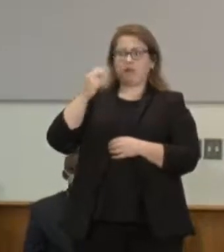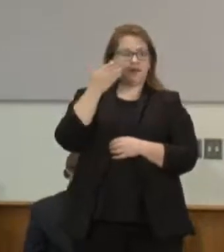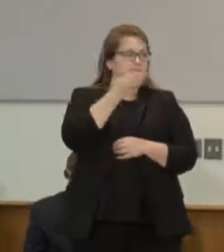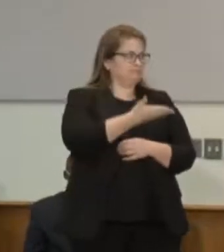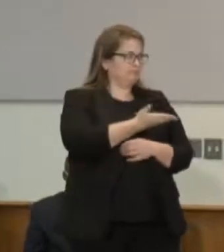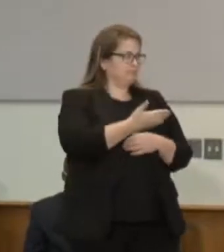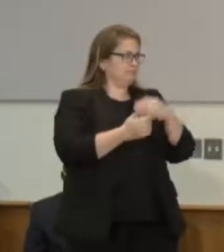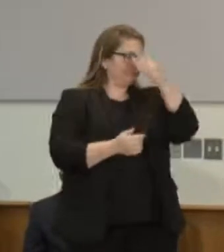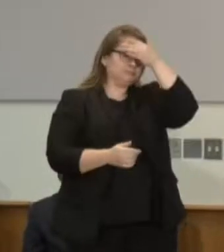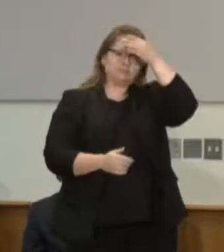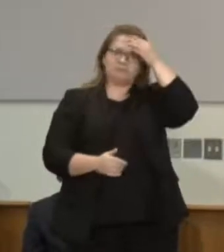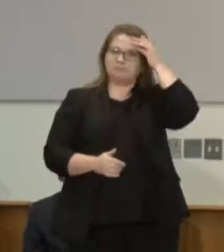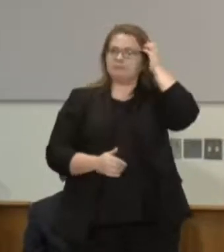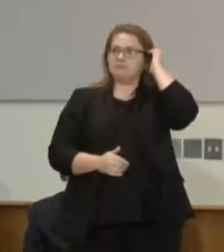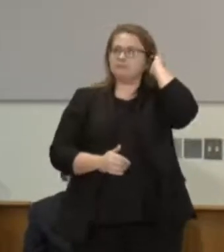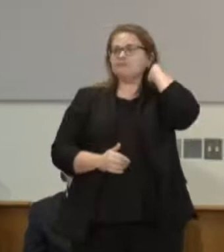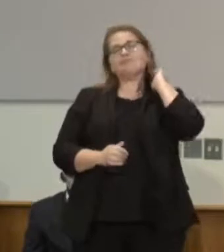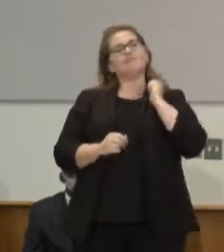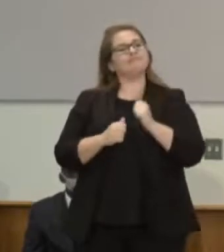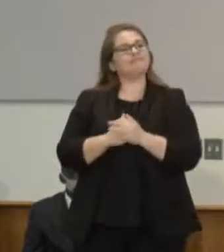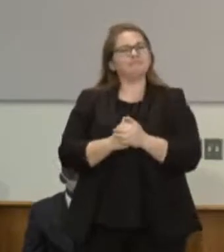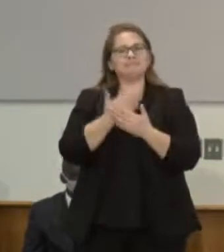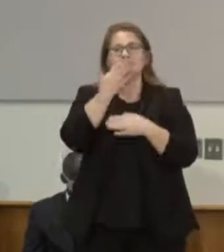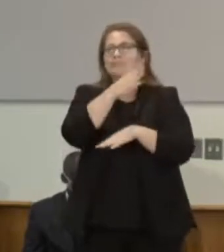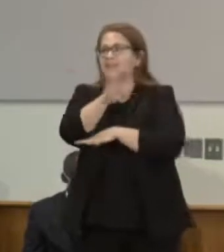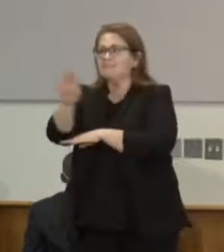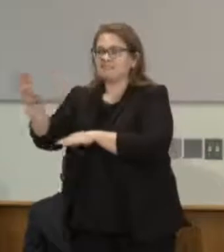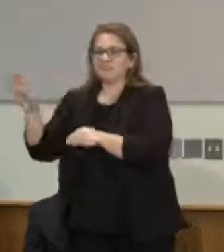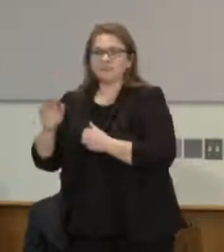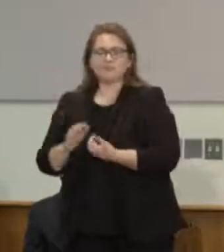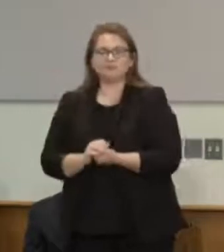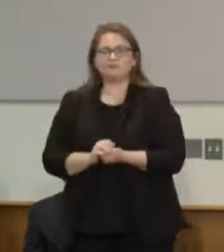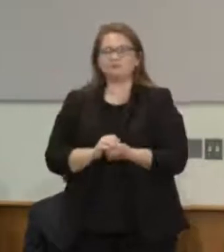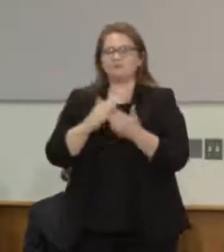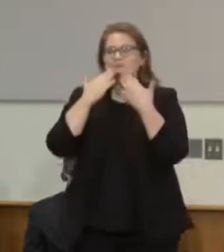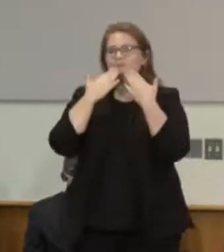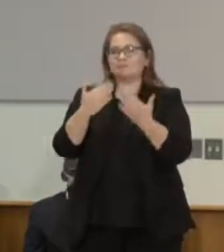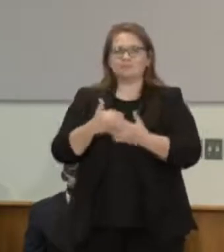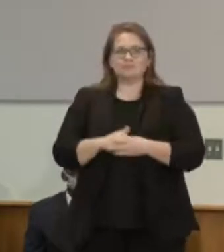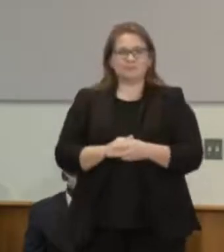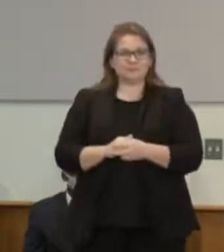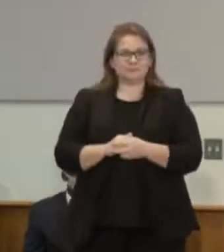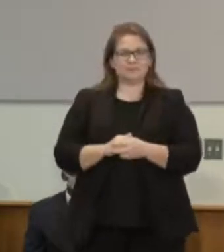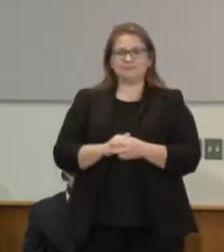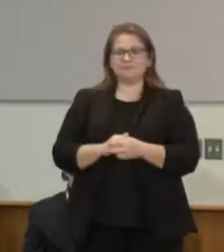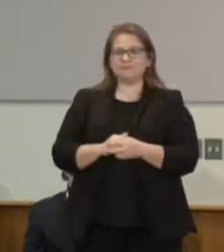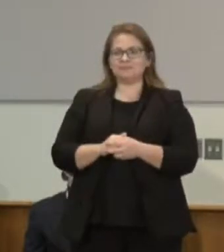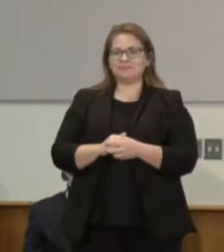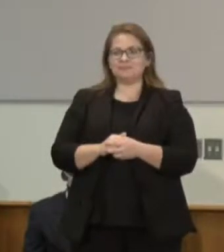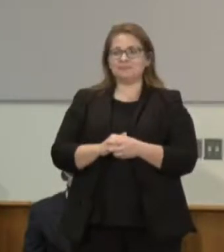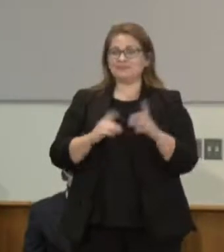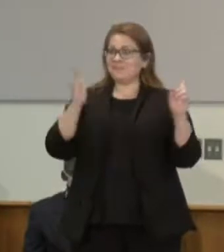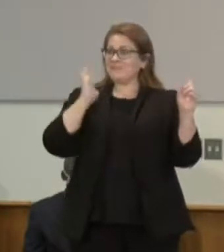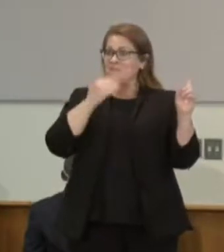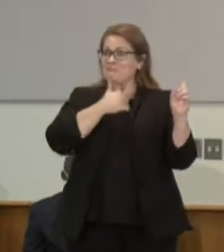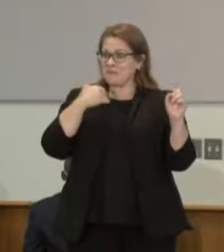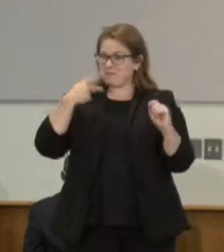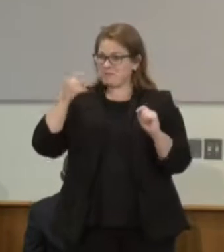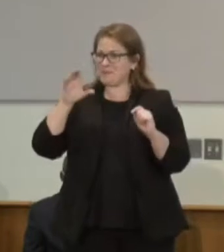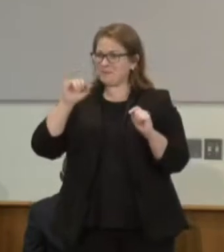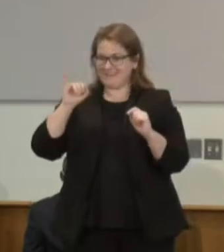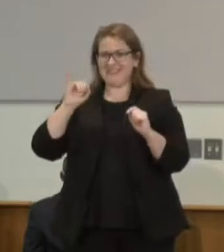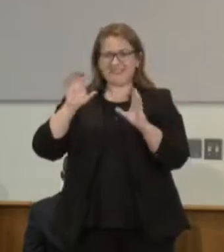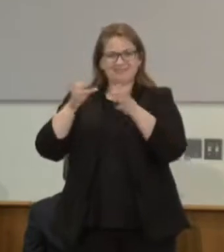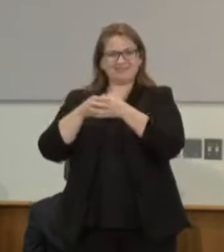Good afternoon. It's pleasure to be here with all of you and with a former member of the Posse Caucus and a former member of the House